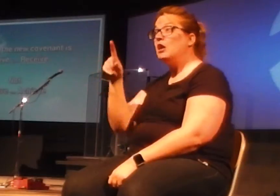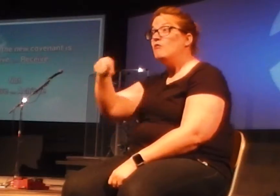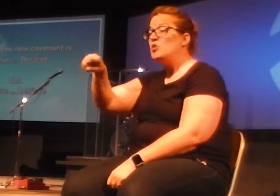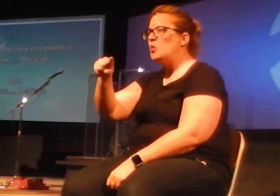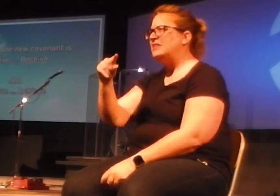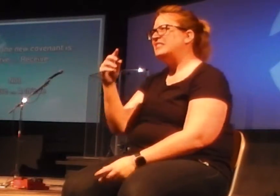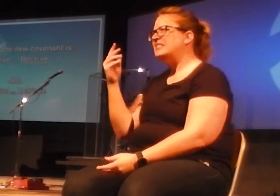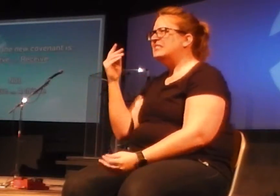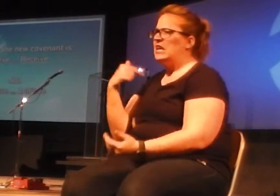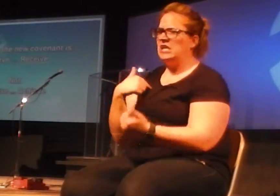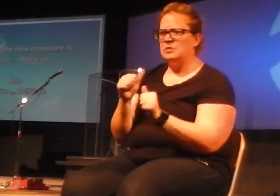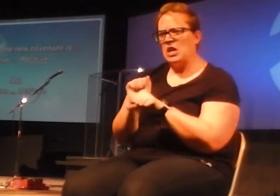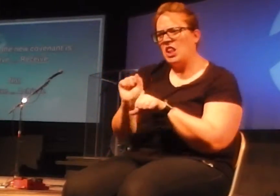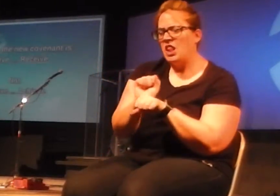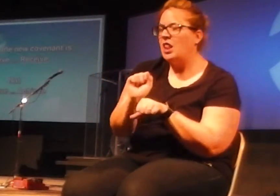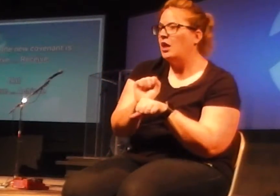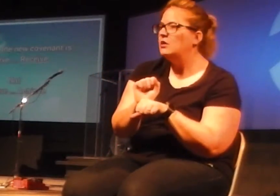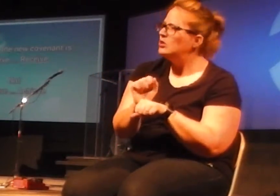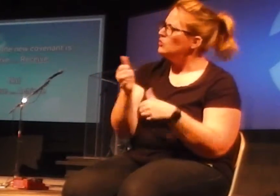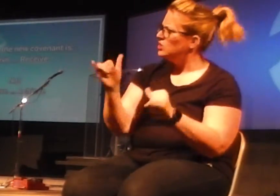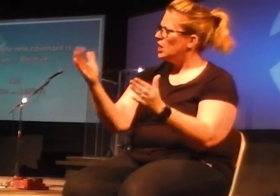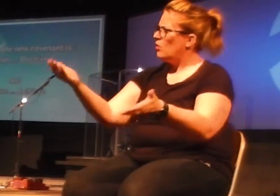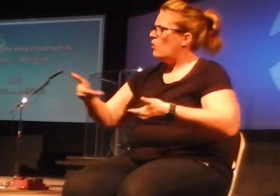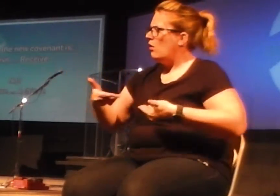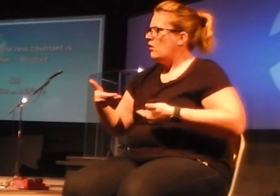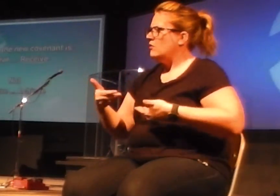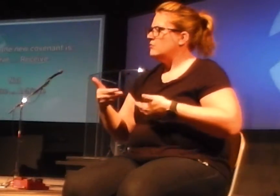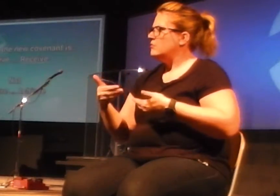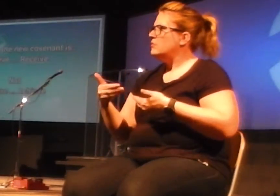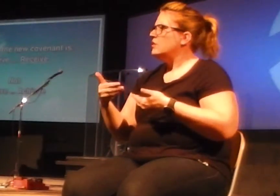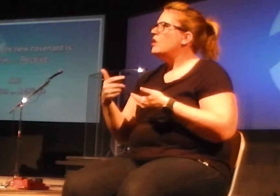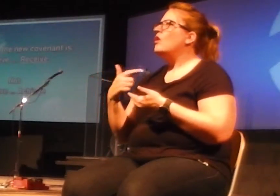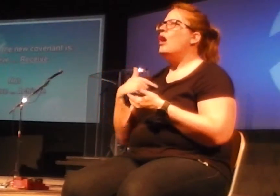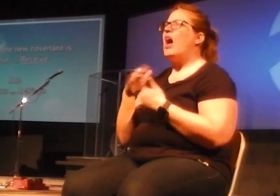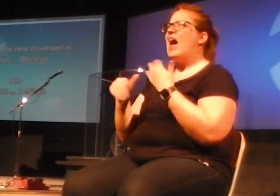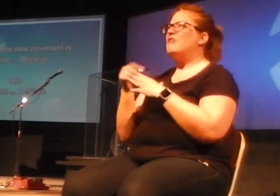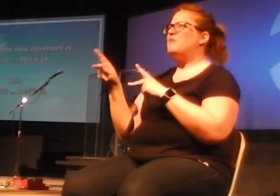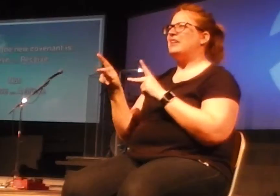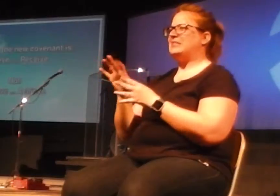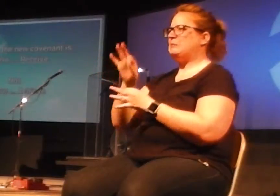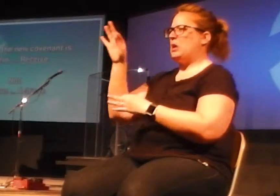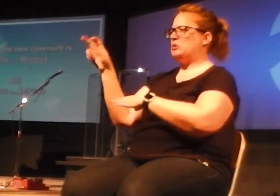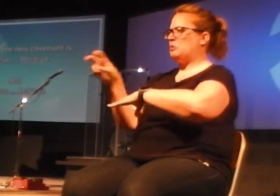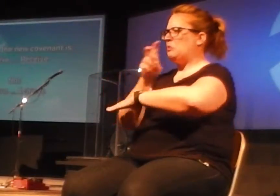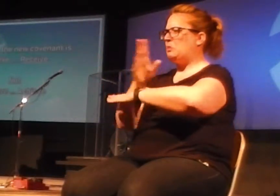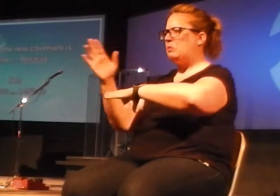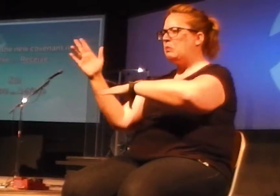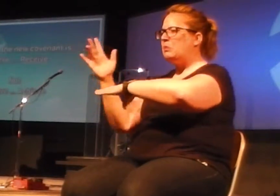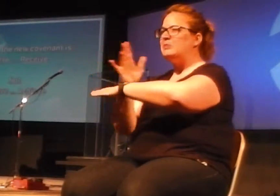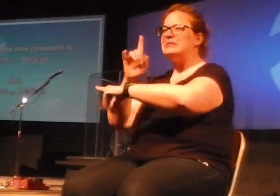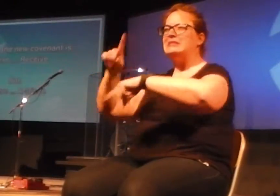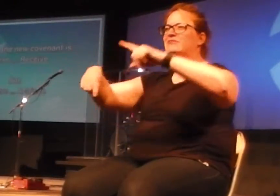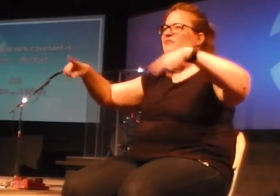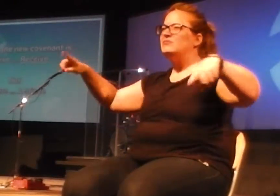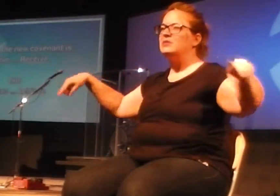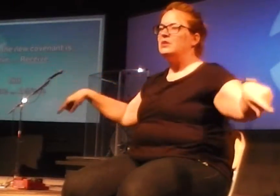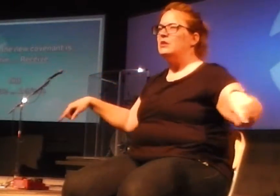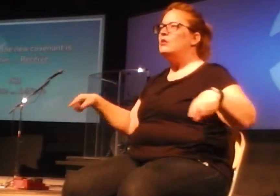too. And we're all at different points on a spiritual journey trying to let God bring the new dream of who Jesus is